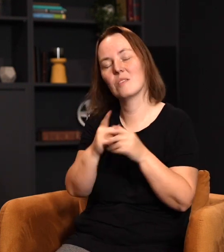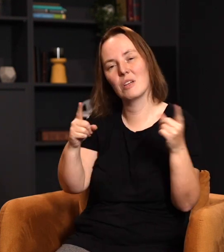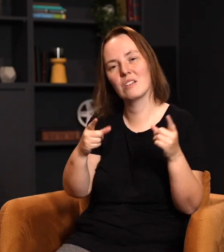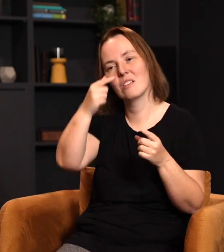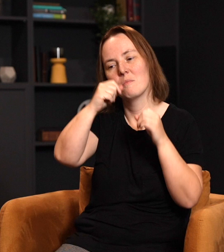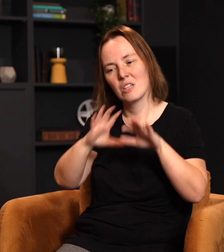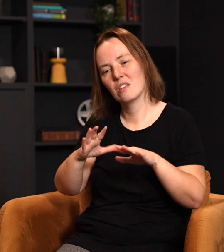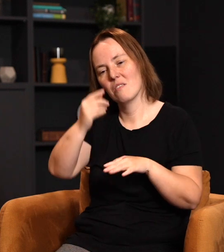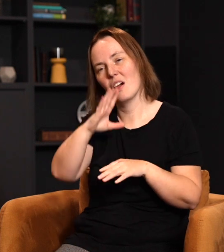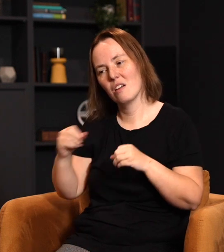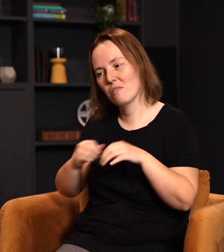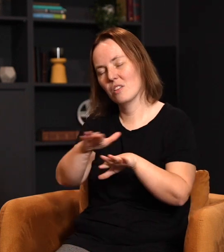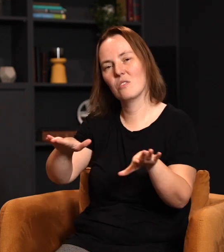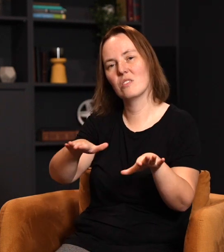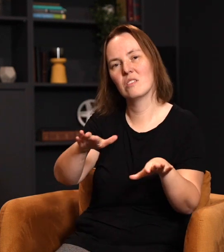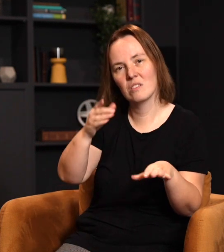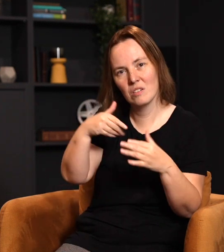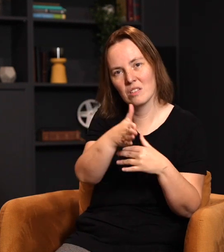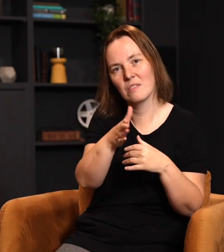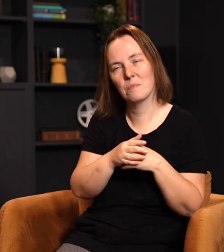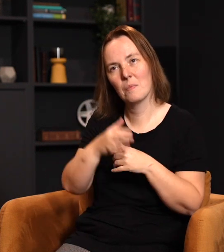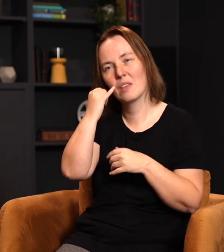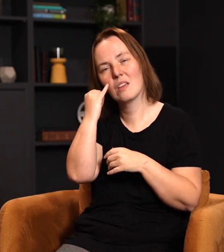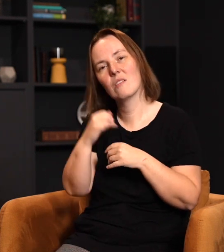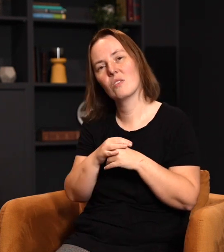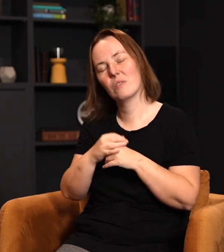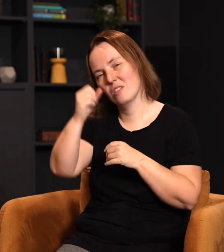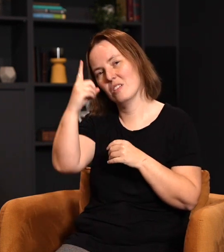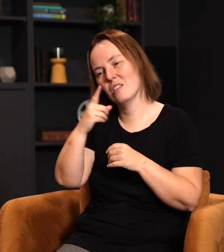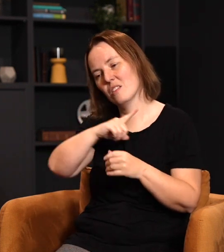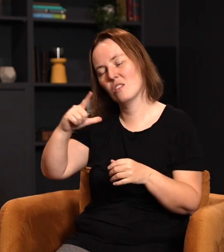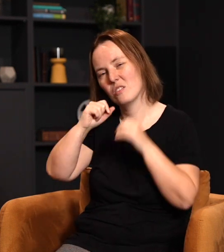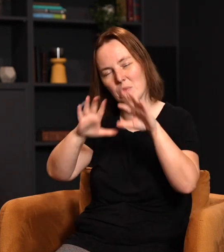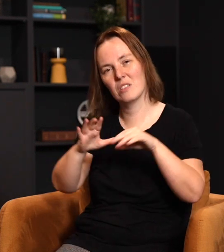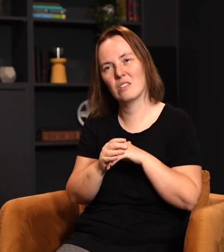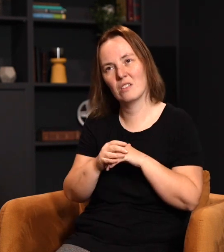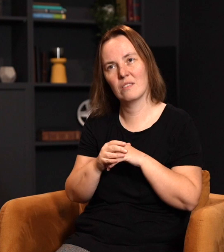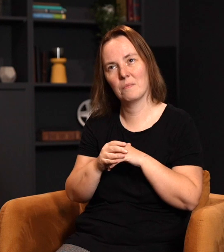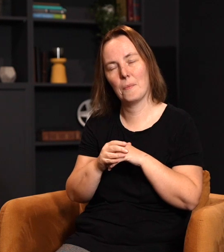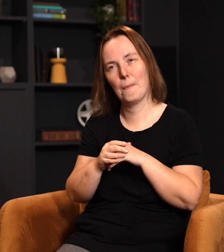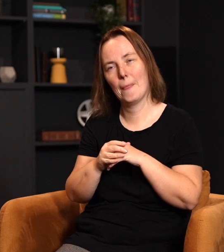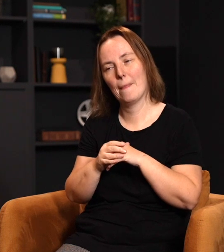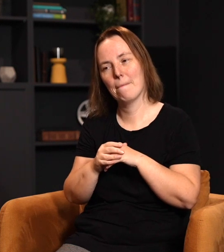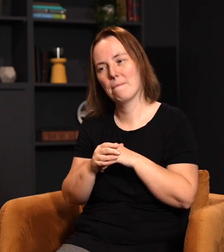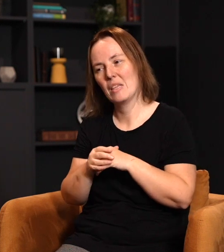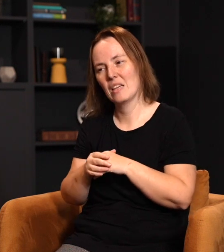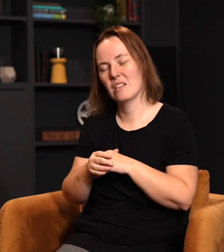flows toward them if we understand that the Lord blesses us, not as James says, to just consume it upon